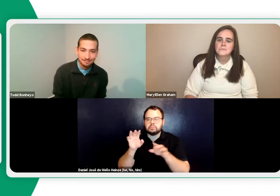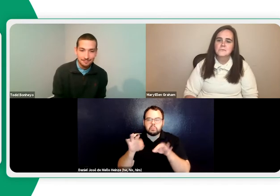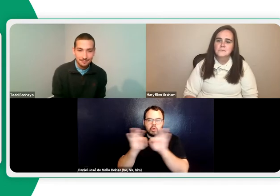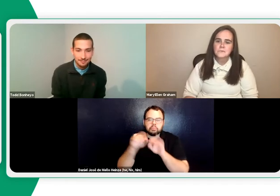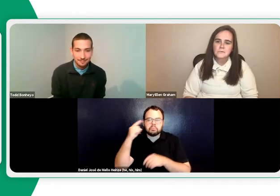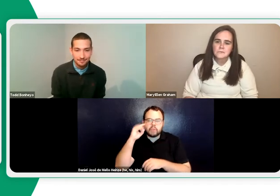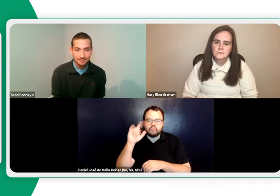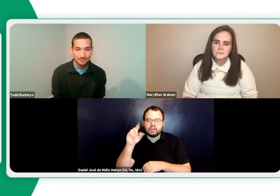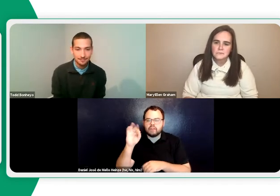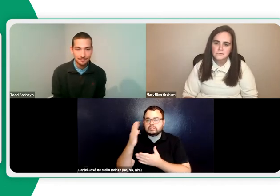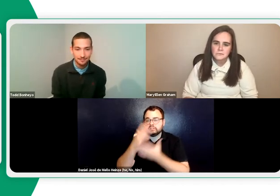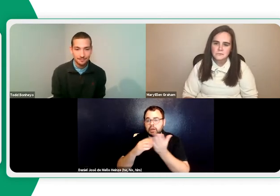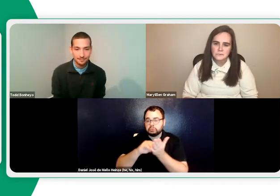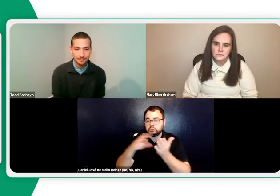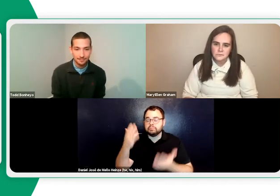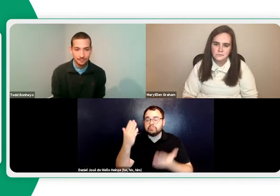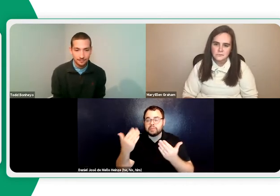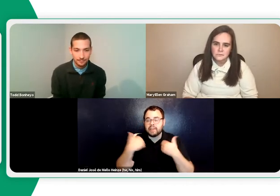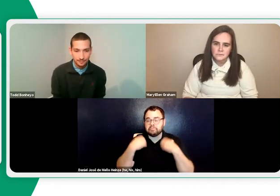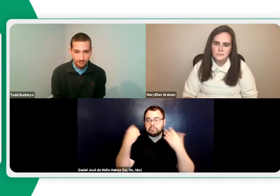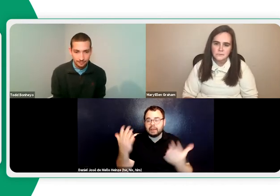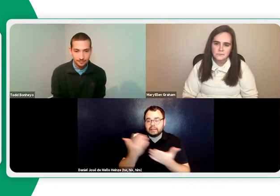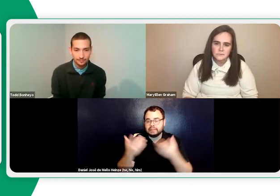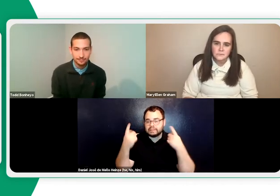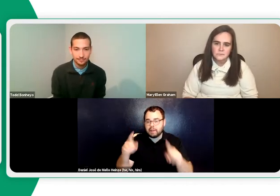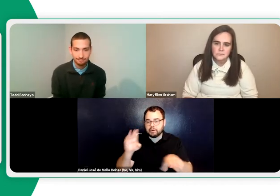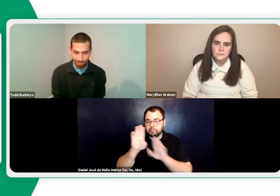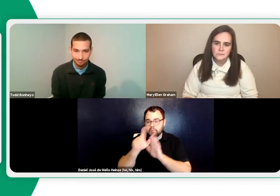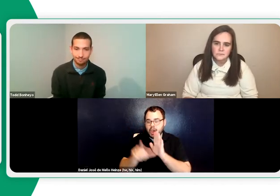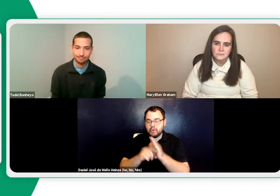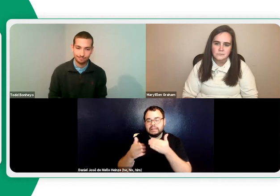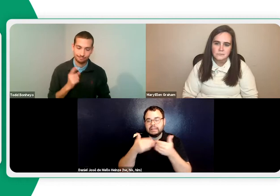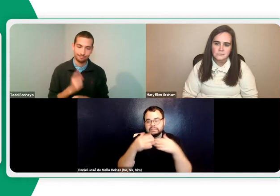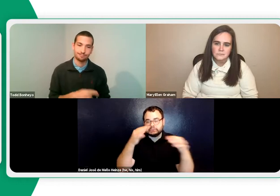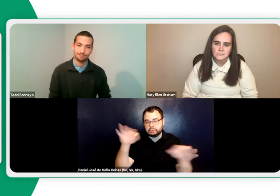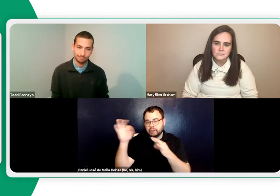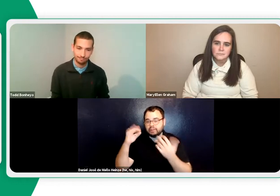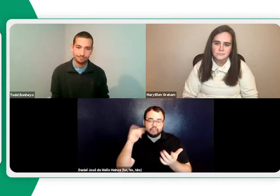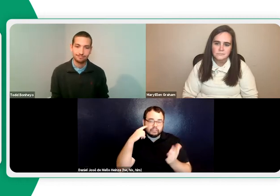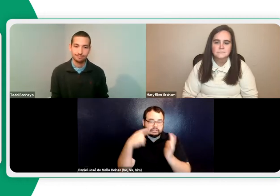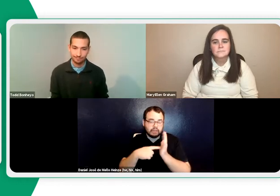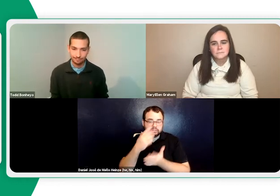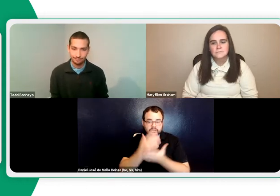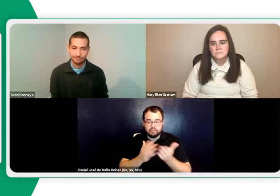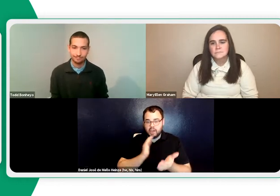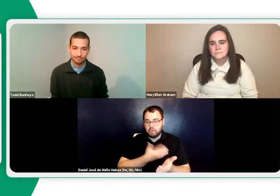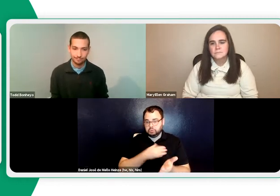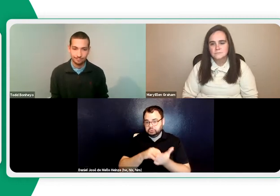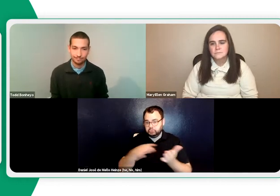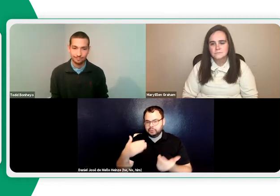That's really neat to mention that. This is Daniel. It's also important to be mindful of students that may have a lot of things going on in their background that could be a